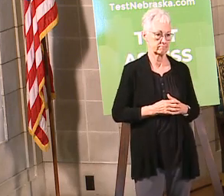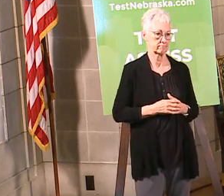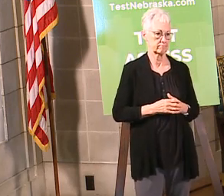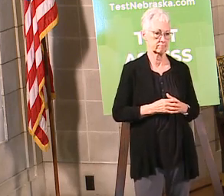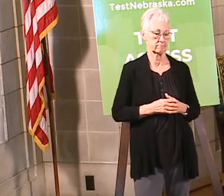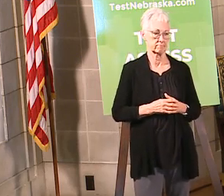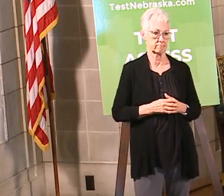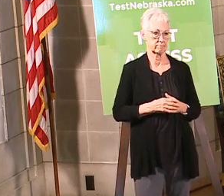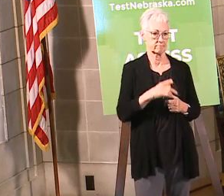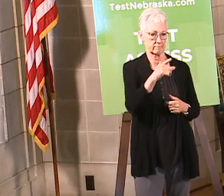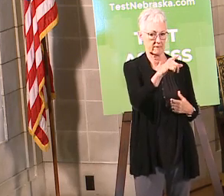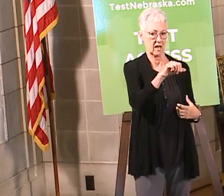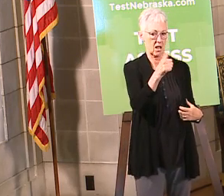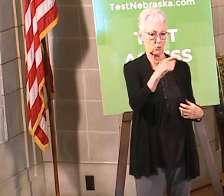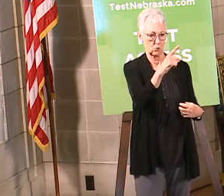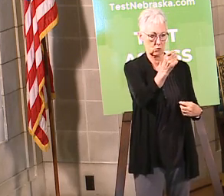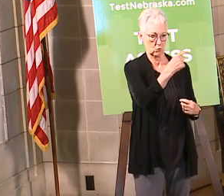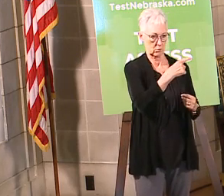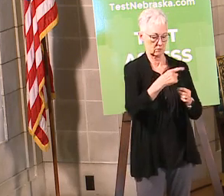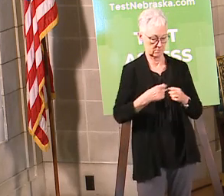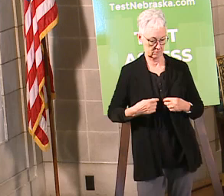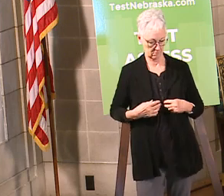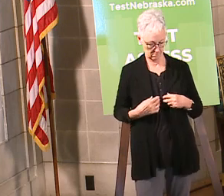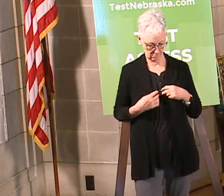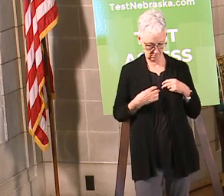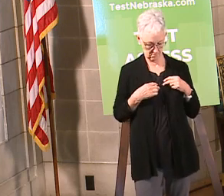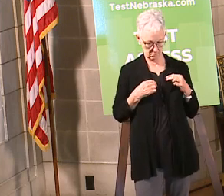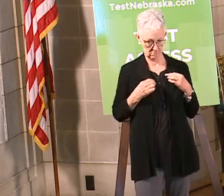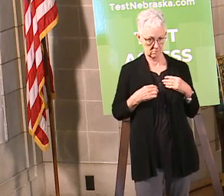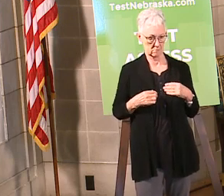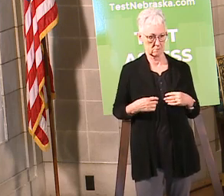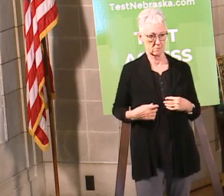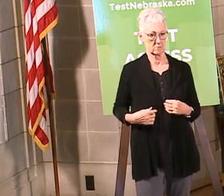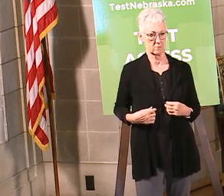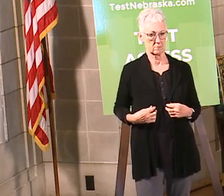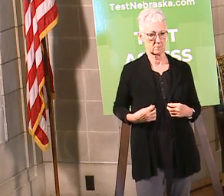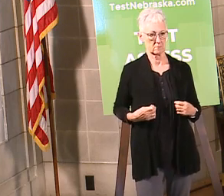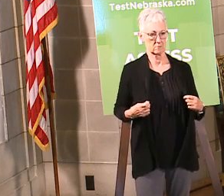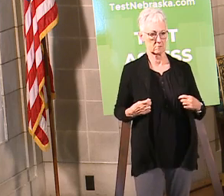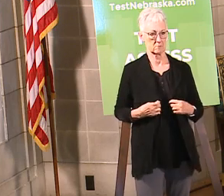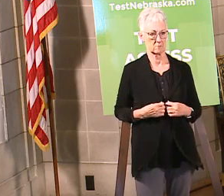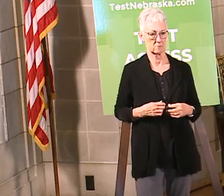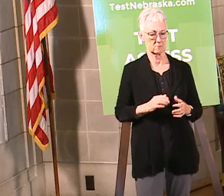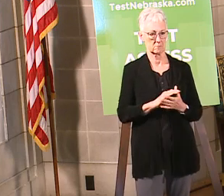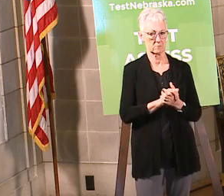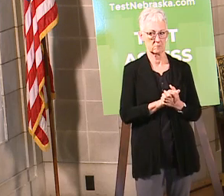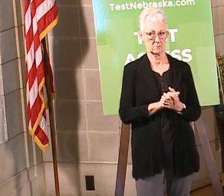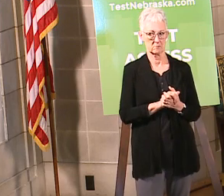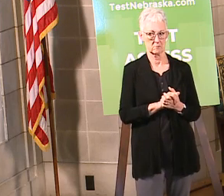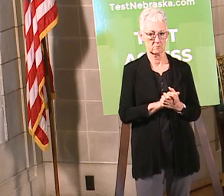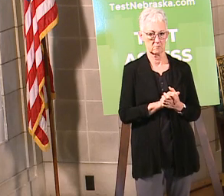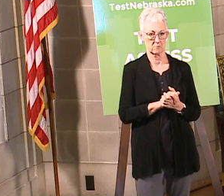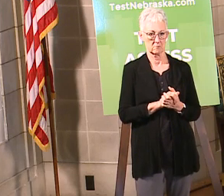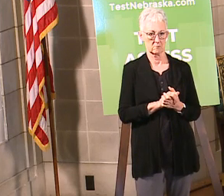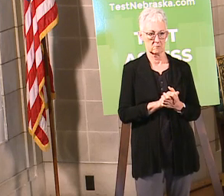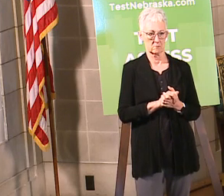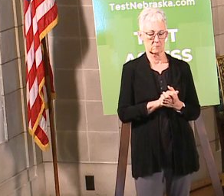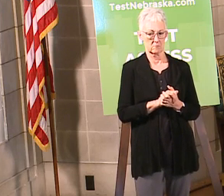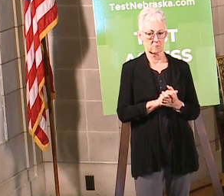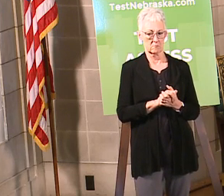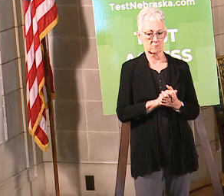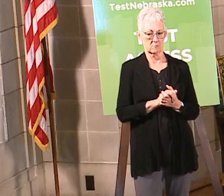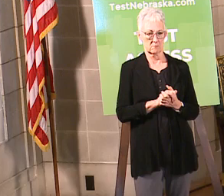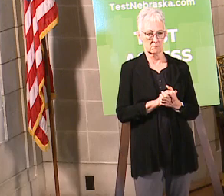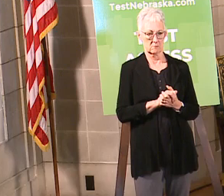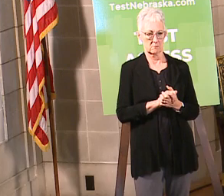is Mark Bomber at KSMB has said, see the viewer that called to ask, she got a stimulus check for her